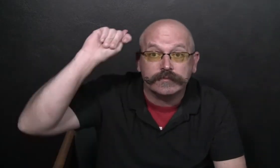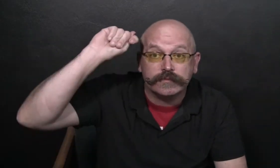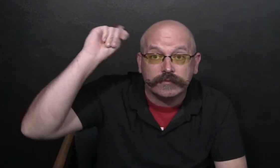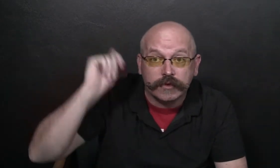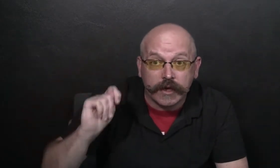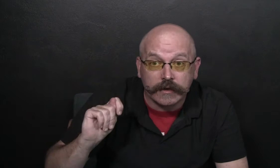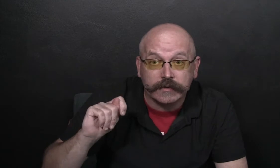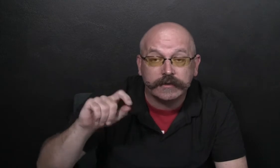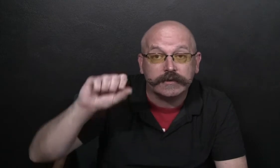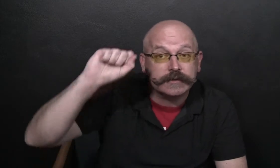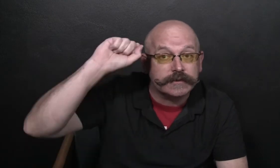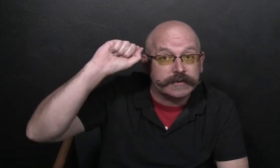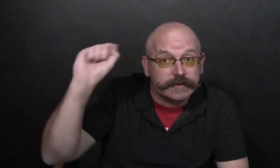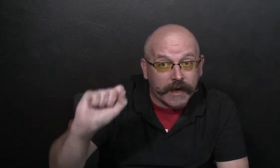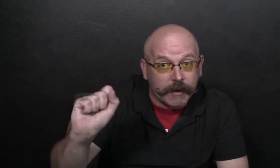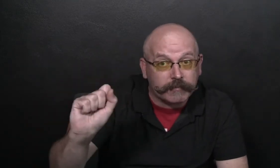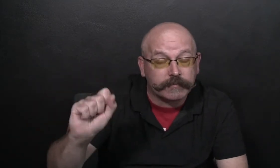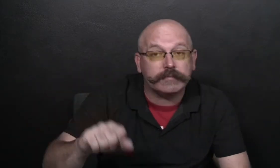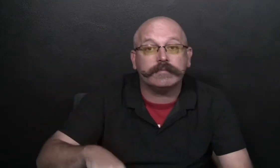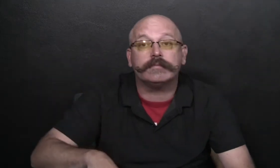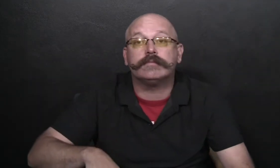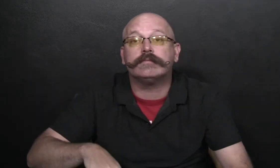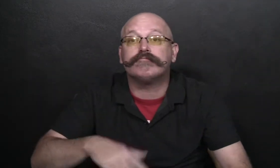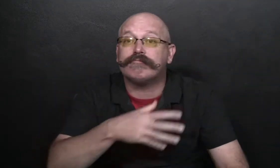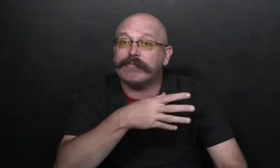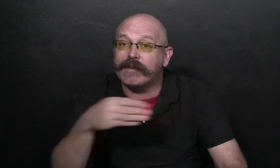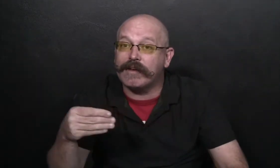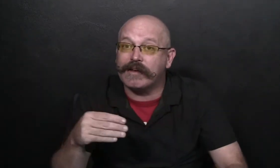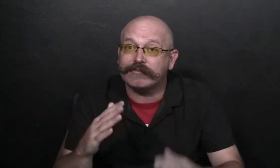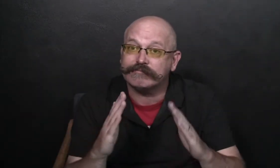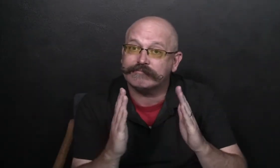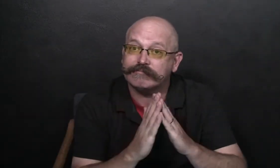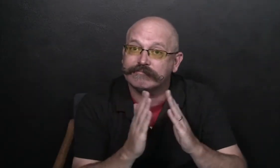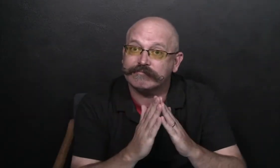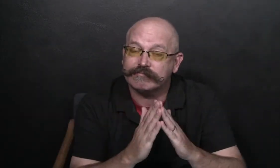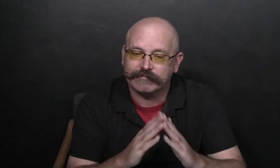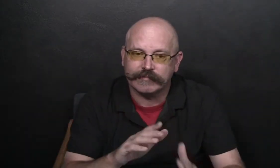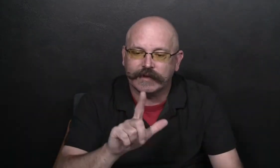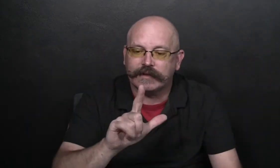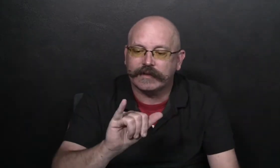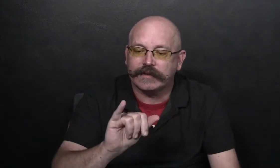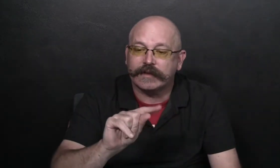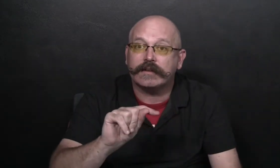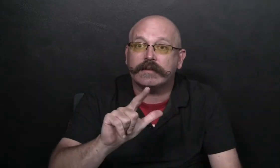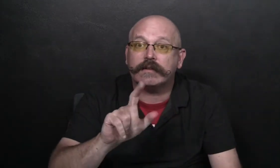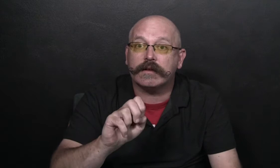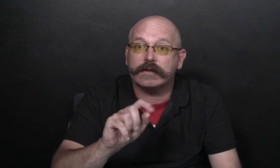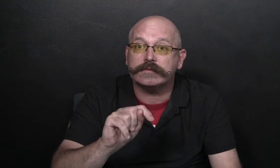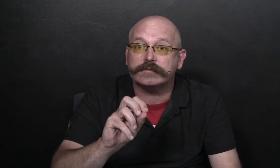Virus. Trinka, Sam, and Littletown